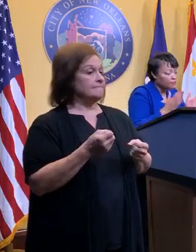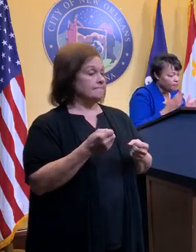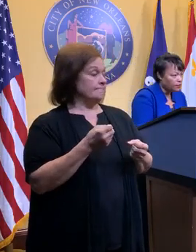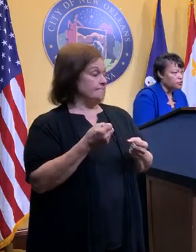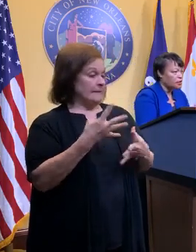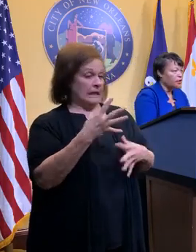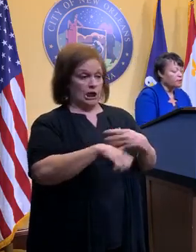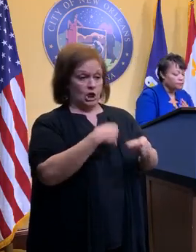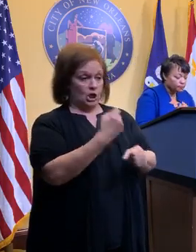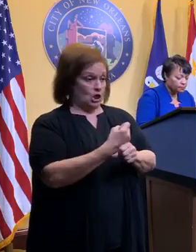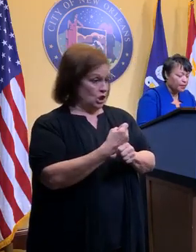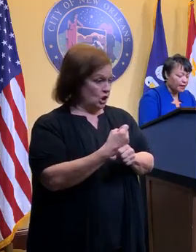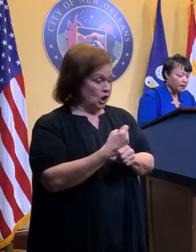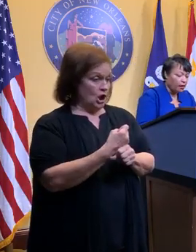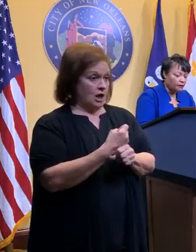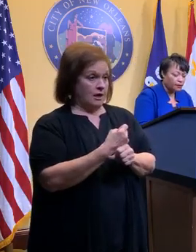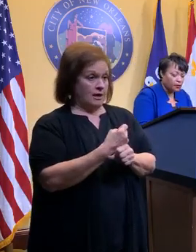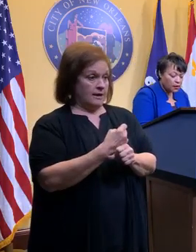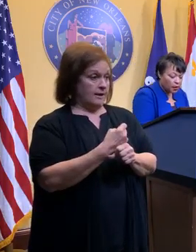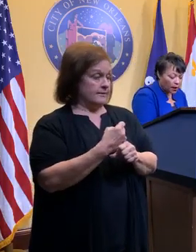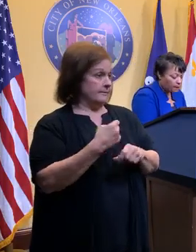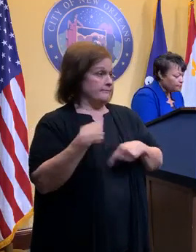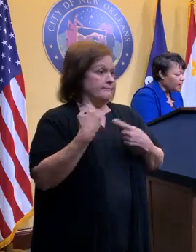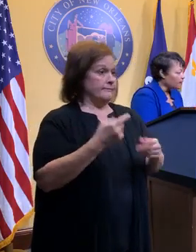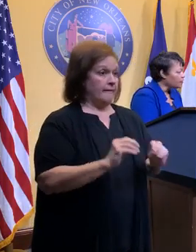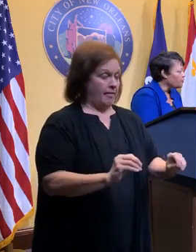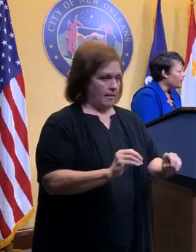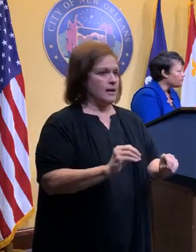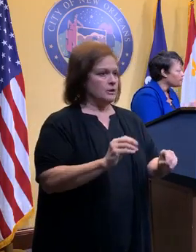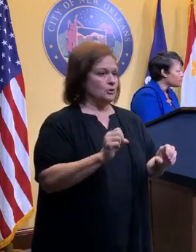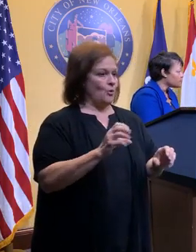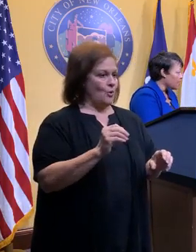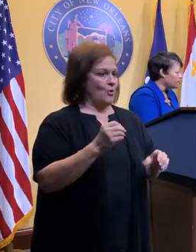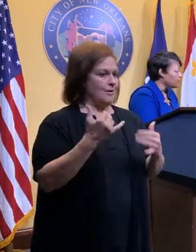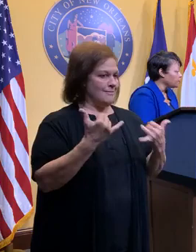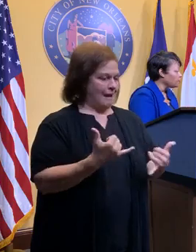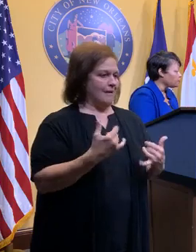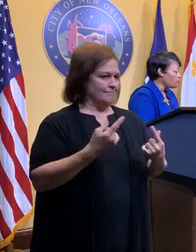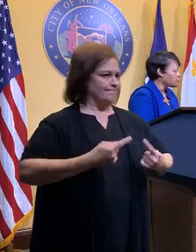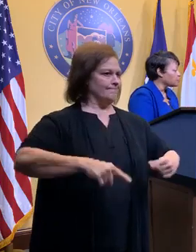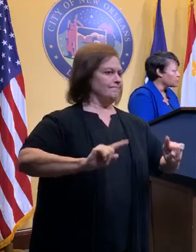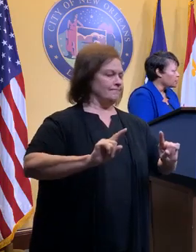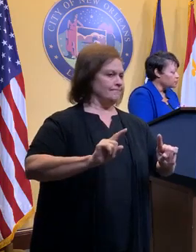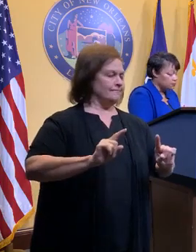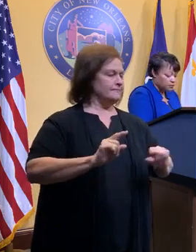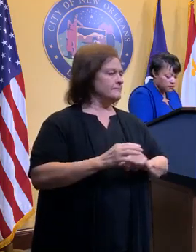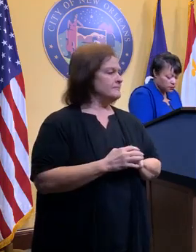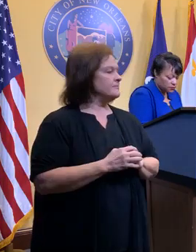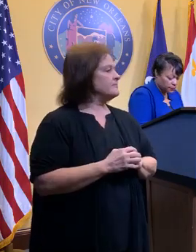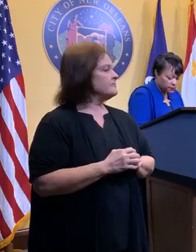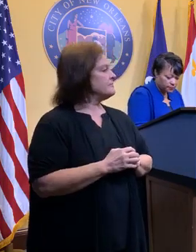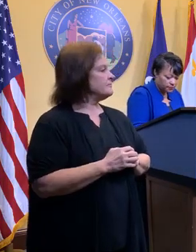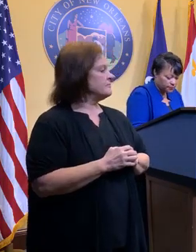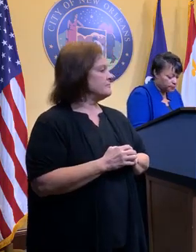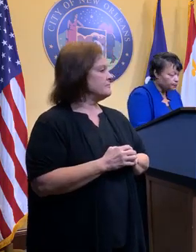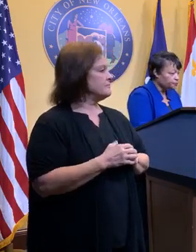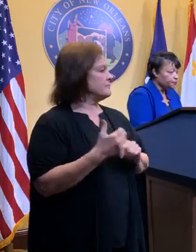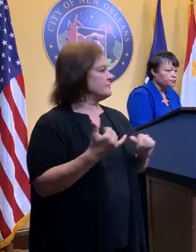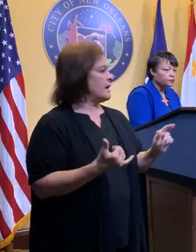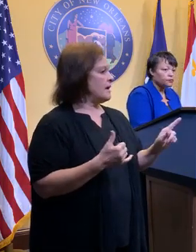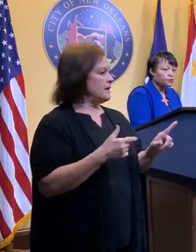redundancy, fair share, paying off. At any rate, Ms. Latonya, any questions and answers? Yes, ma'am.